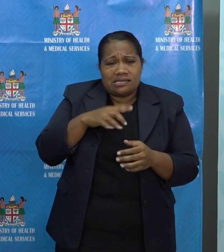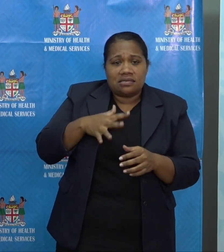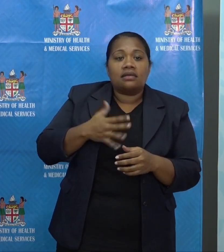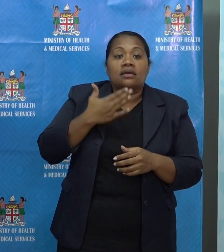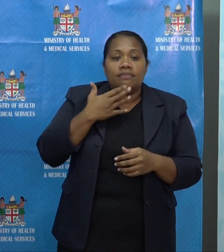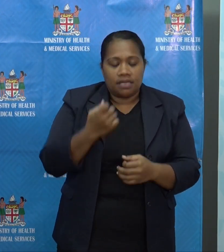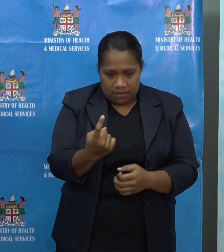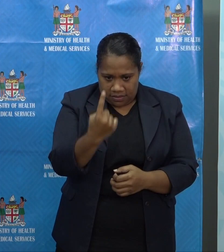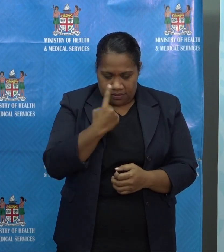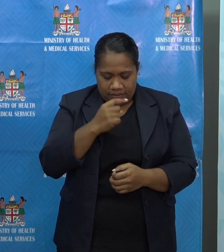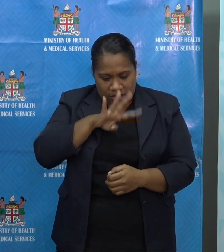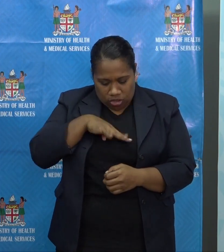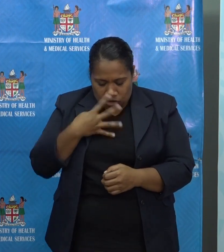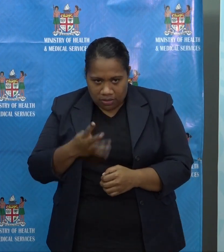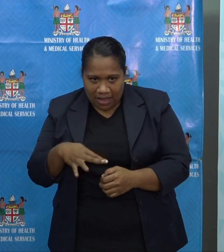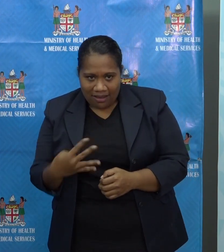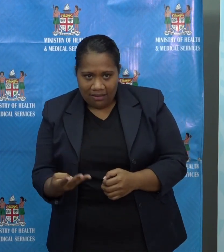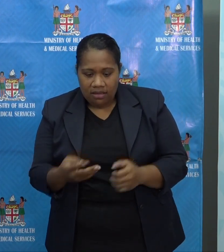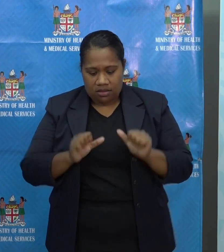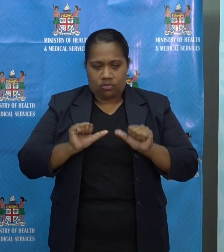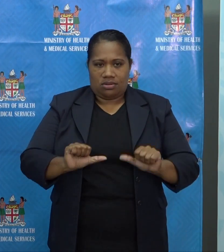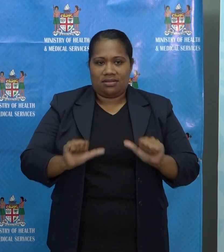be screened and be protected.